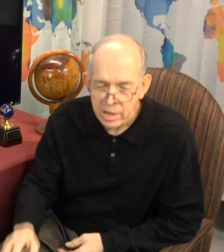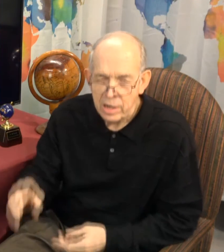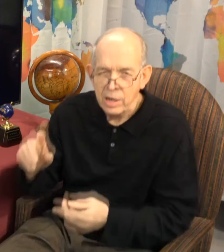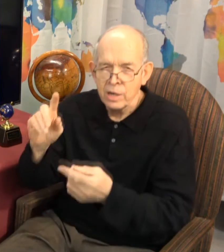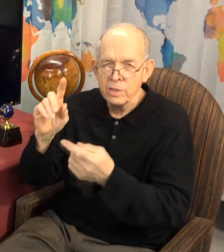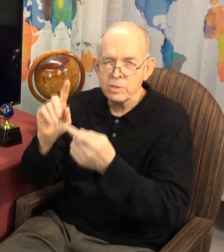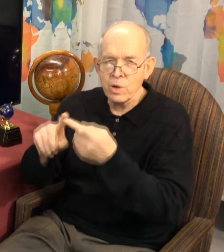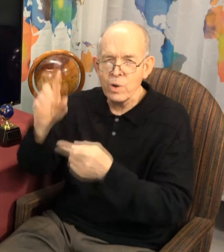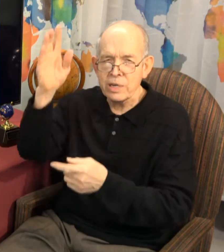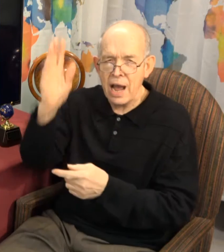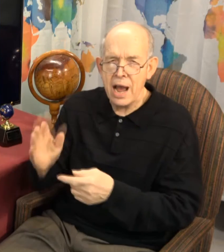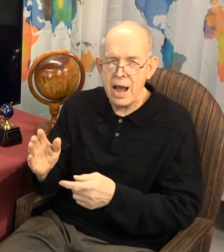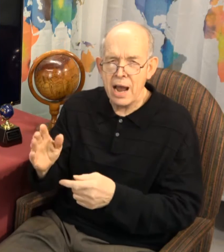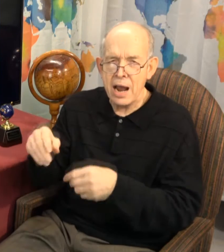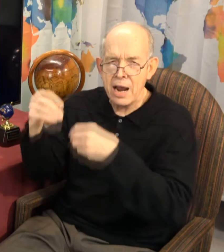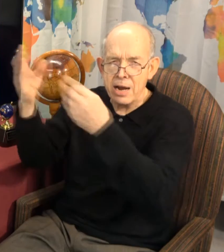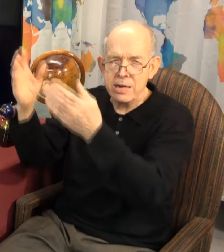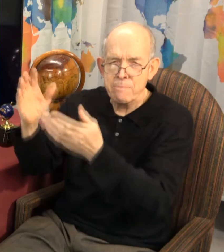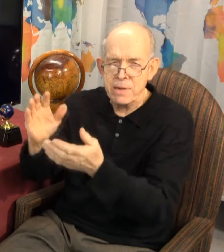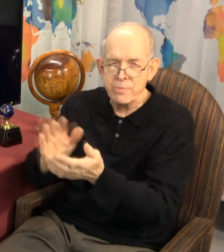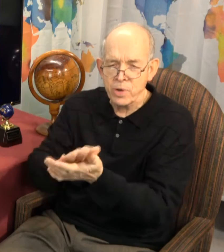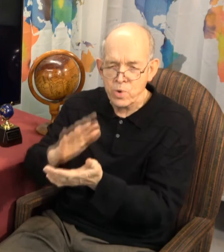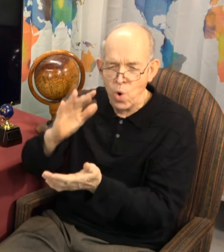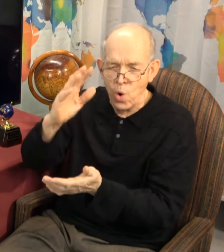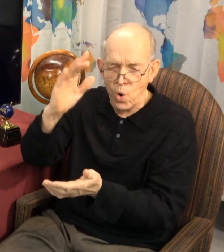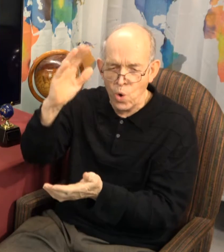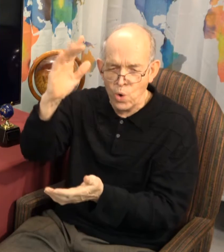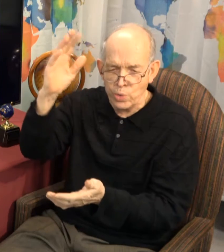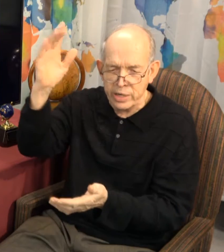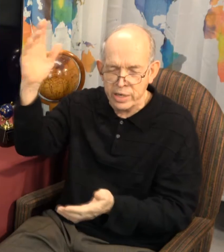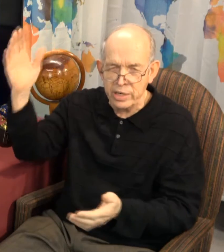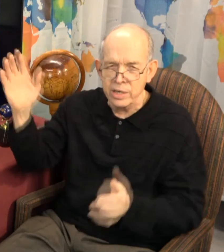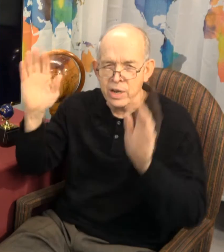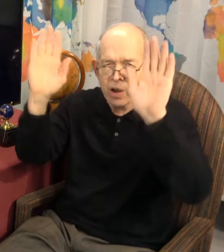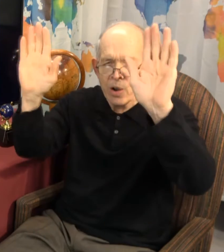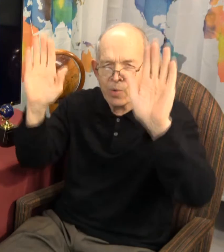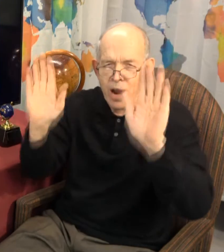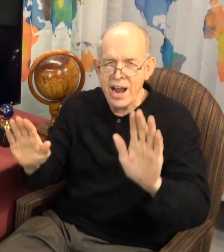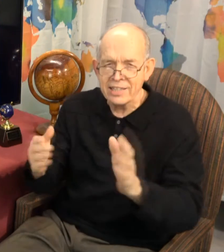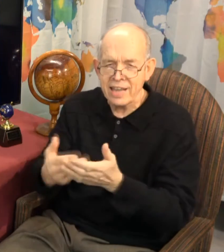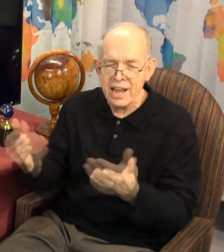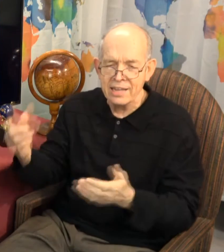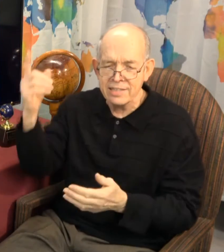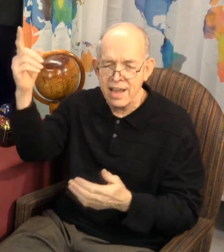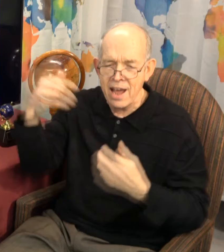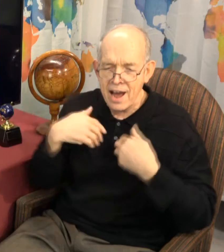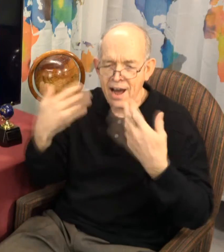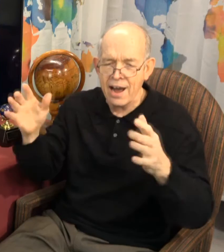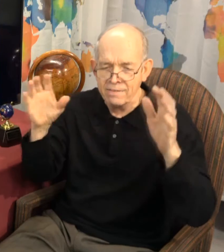To God be the glory, great than he have